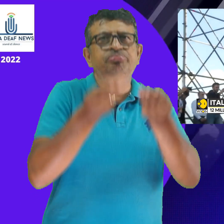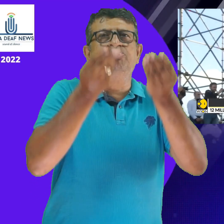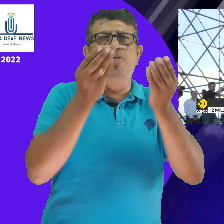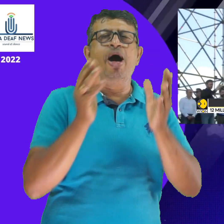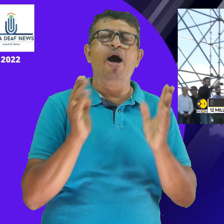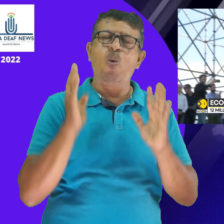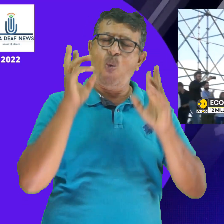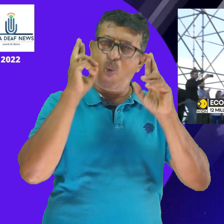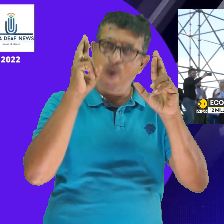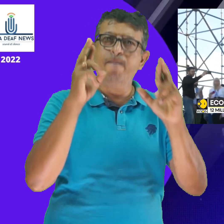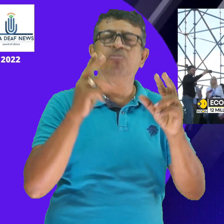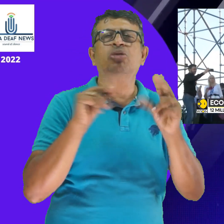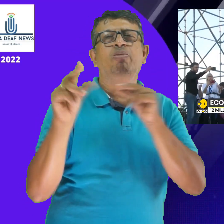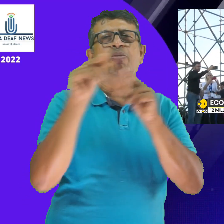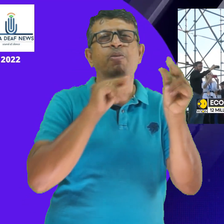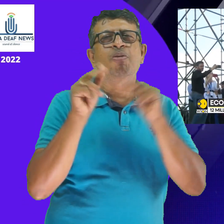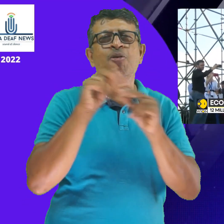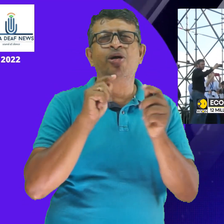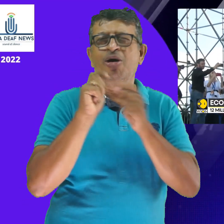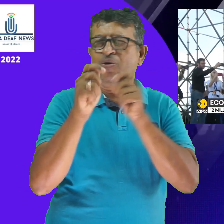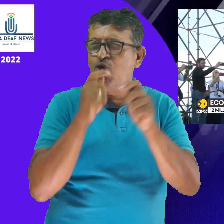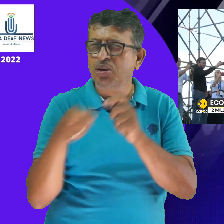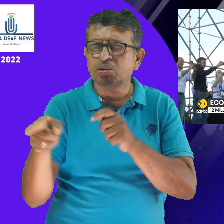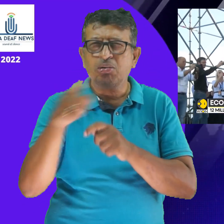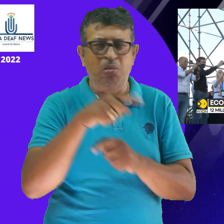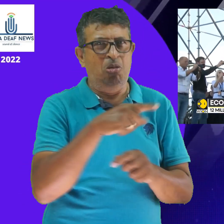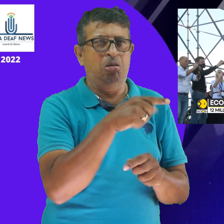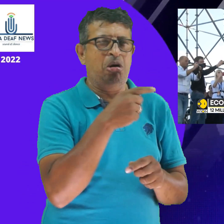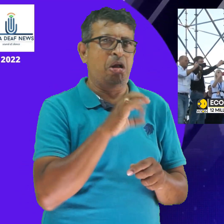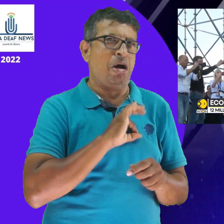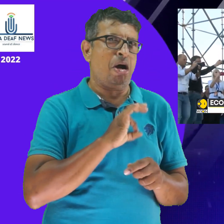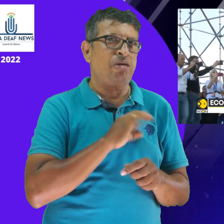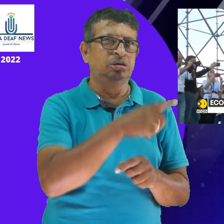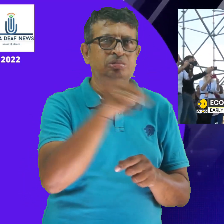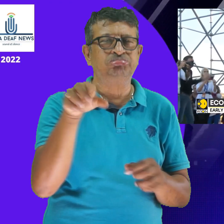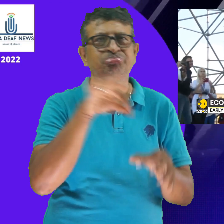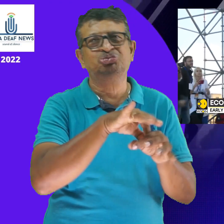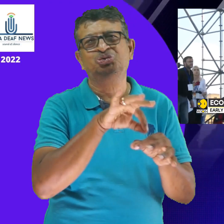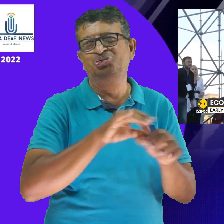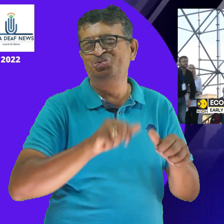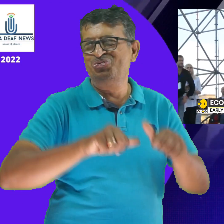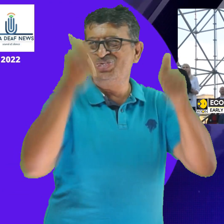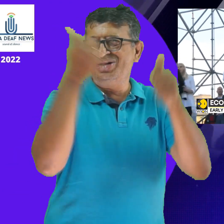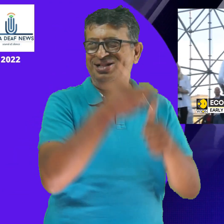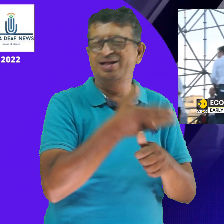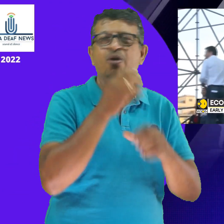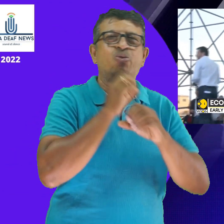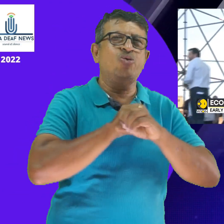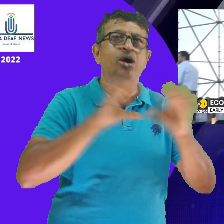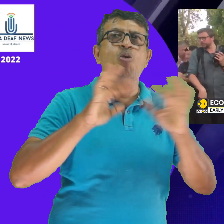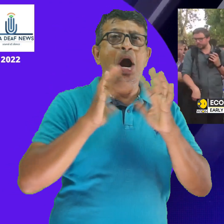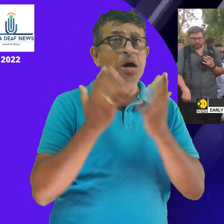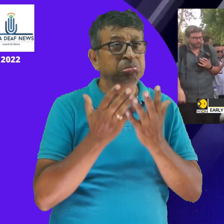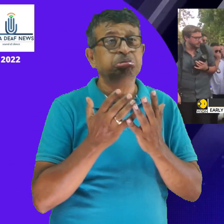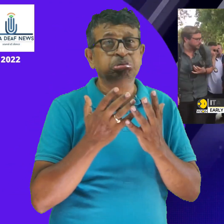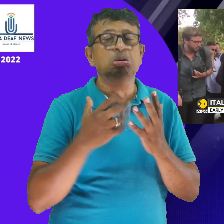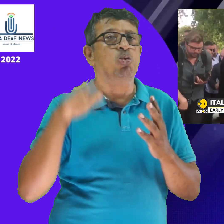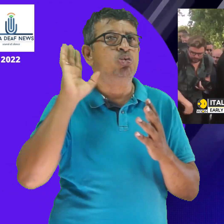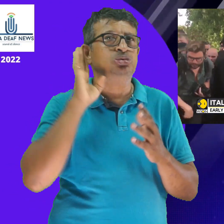outgoing unity government. Now, the winner of today's elections will also have to deal with Italy's energy crisis. Italy's energy regulator has said that the